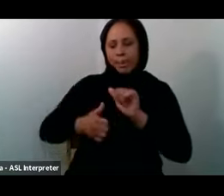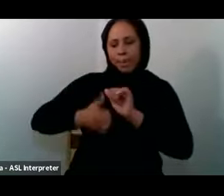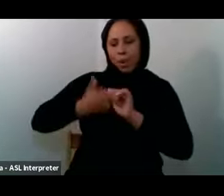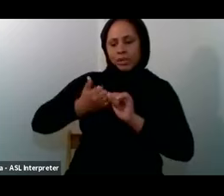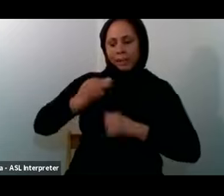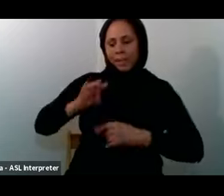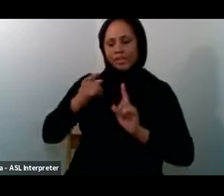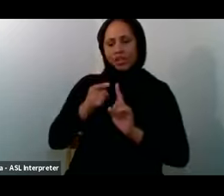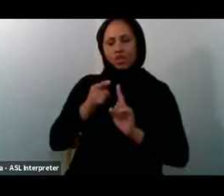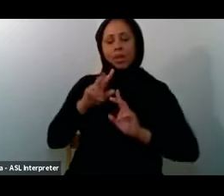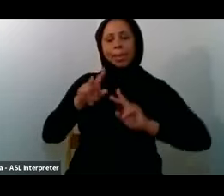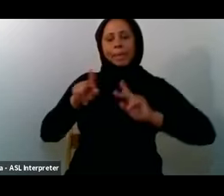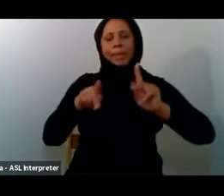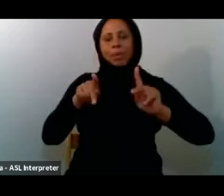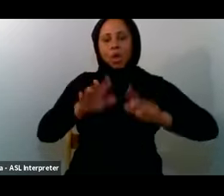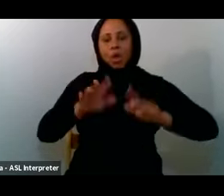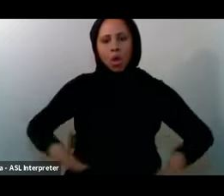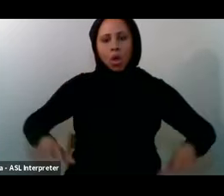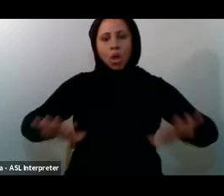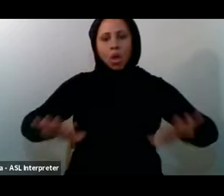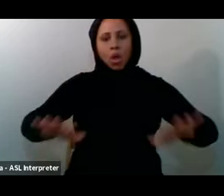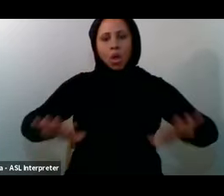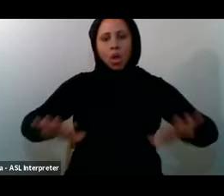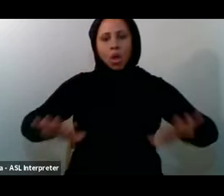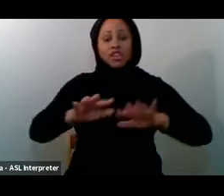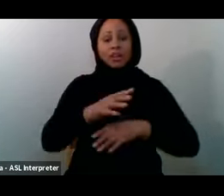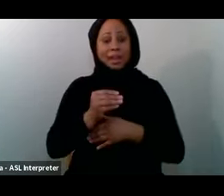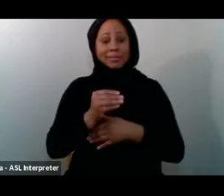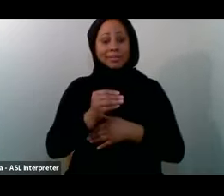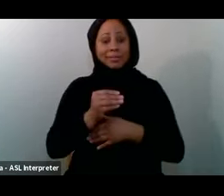And then the Prophet Sallallahu alayhi wa sallam Goes on to say